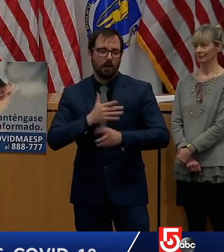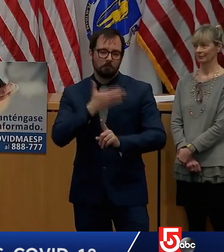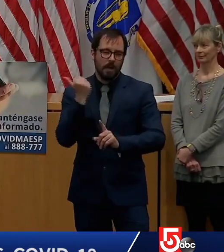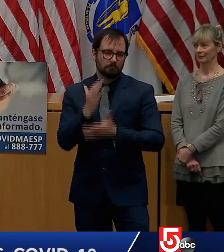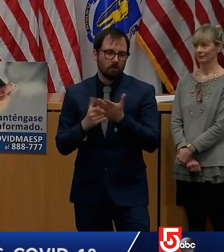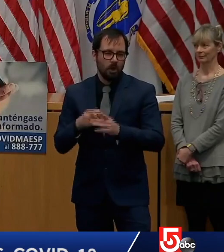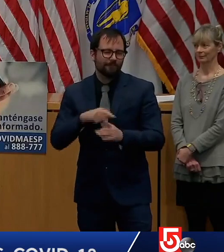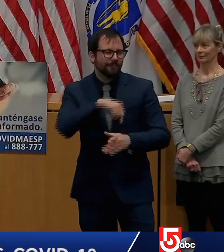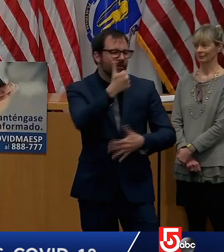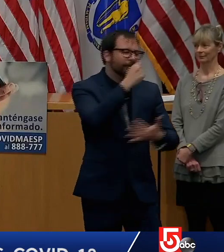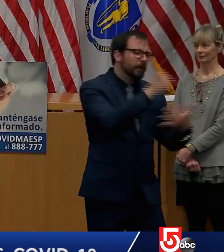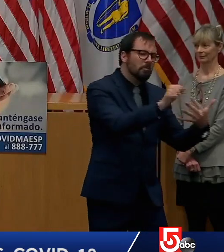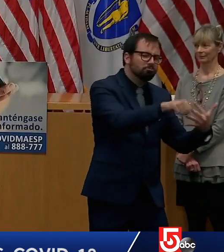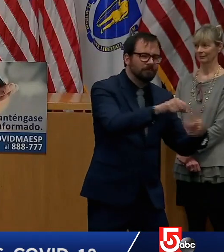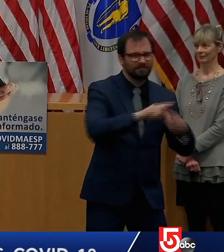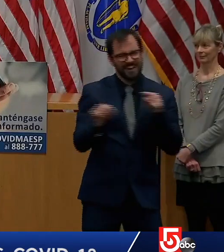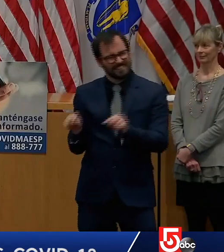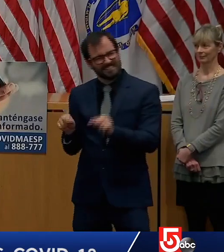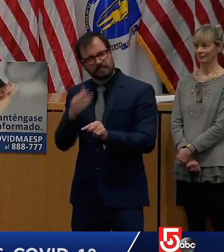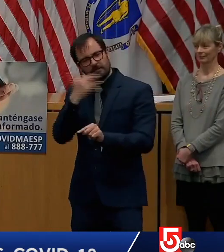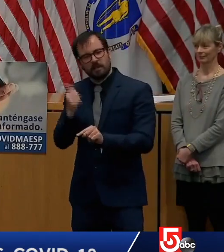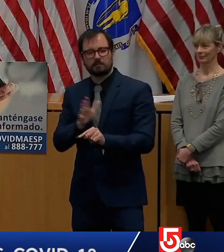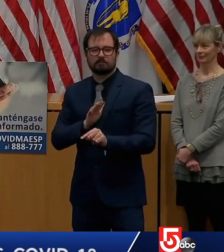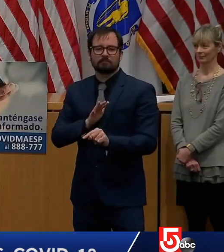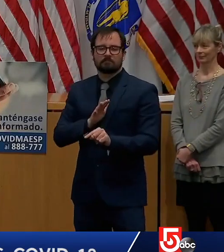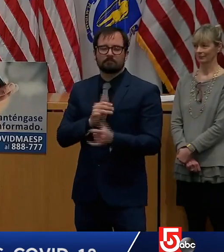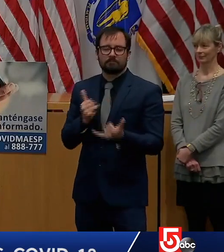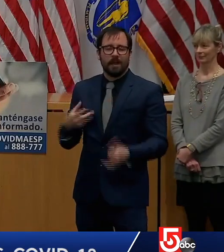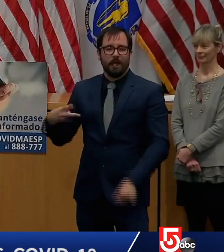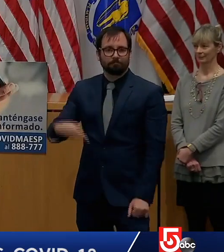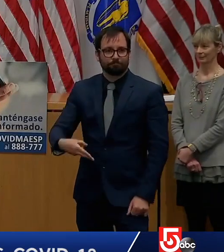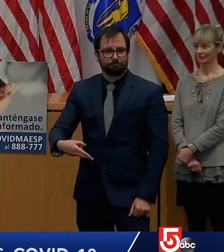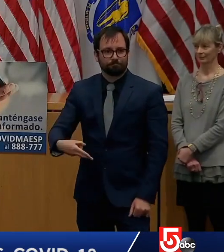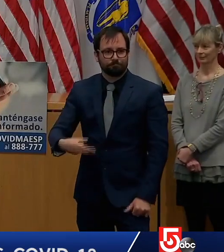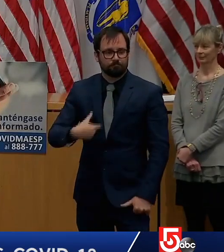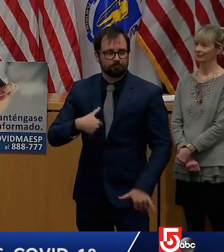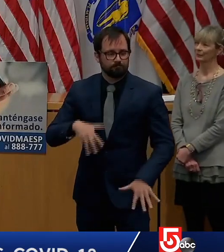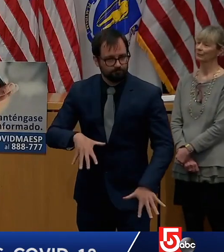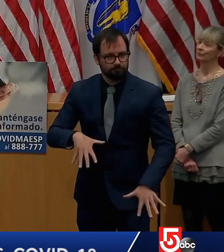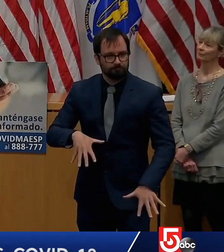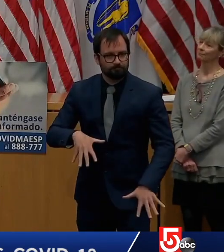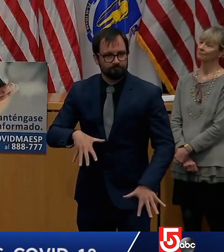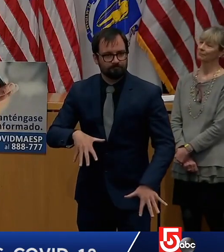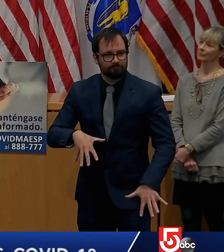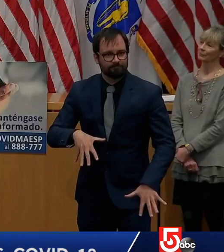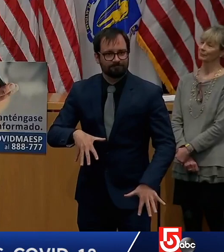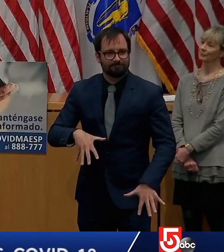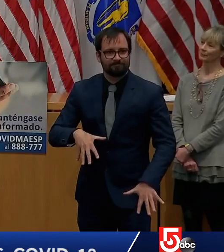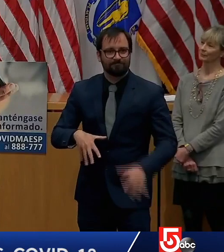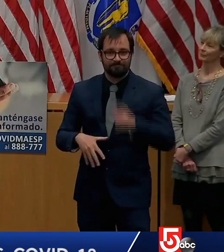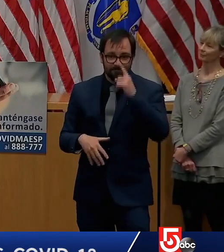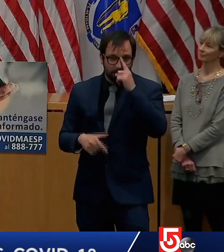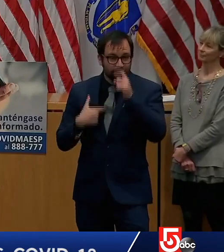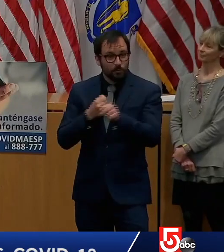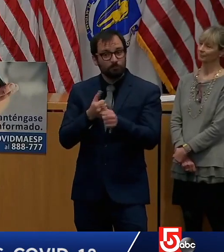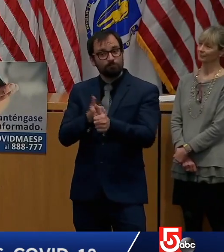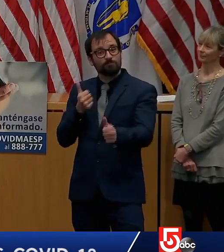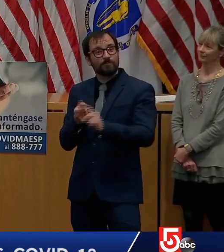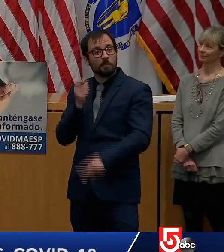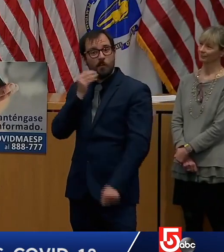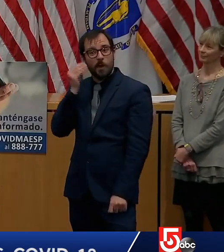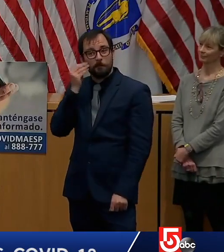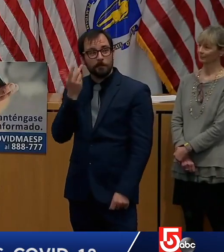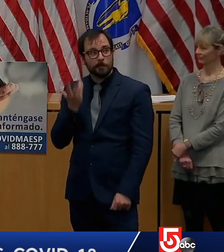We don't do that anymore at all. I mean, basically what we do is we work from home. And when we aren't working from home,